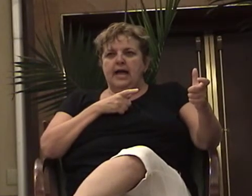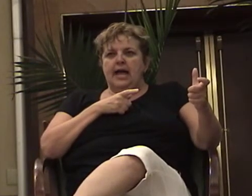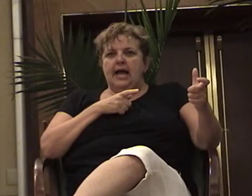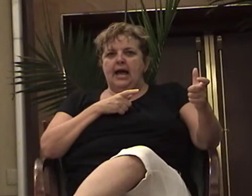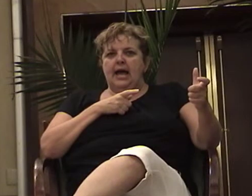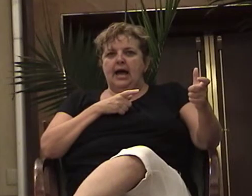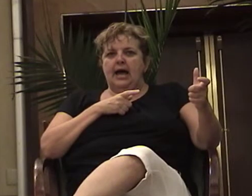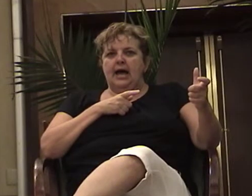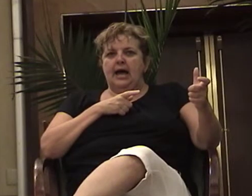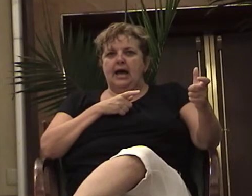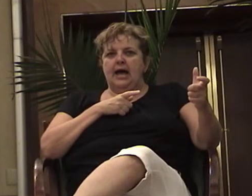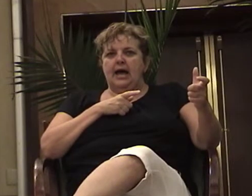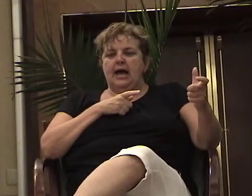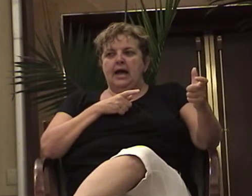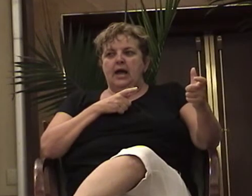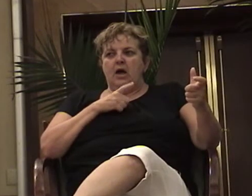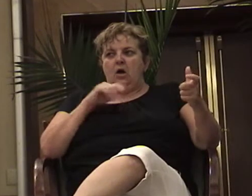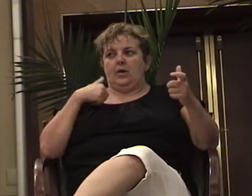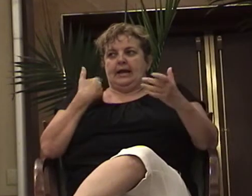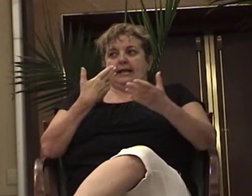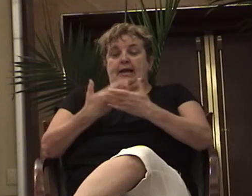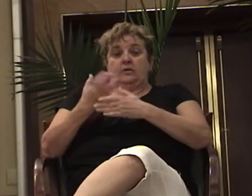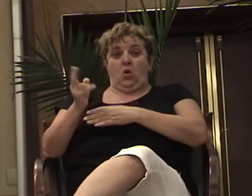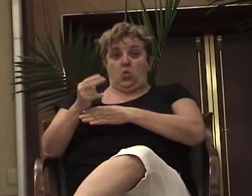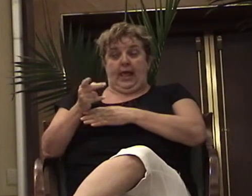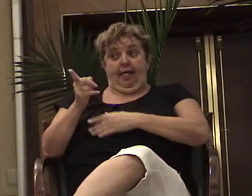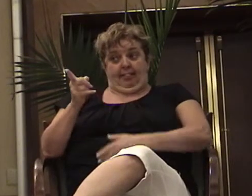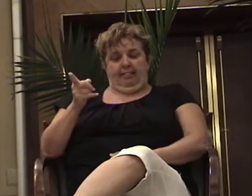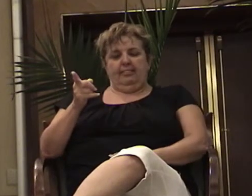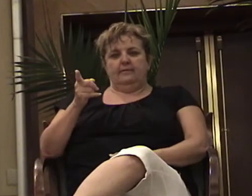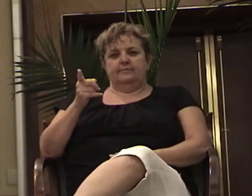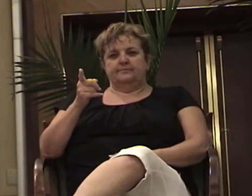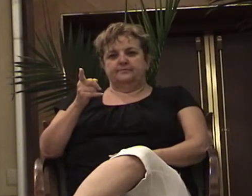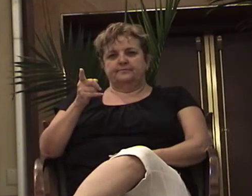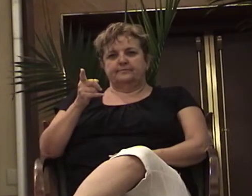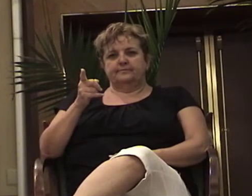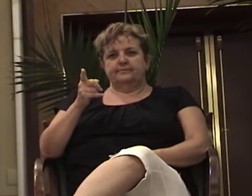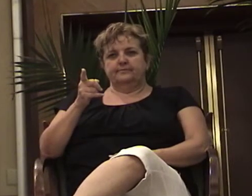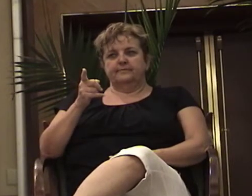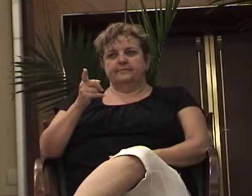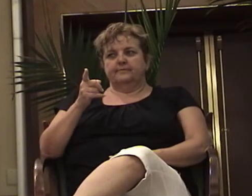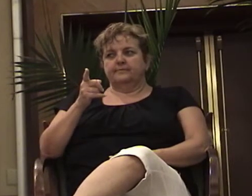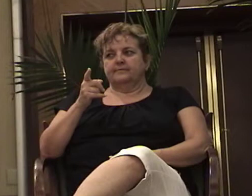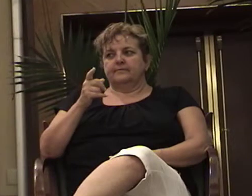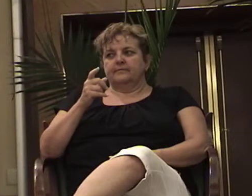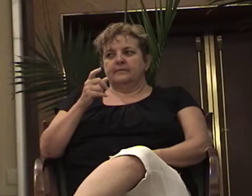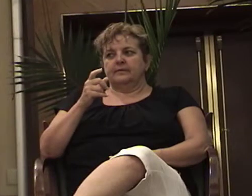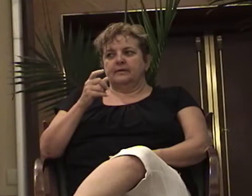And when I got to that hotel, Cindy and her partner were there.